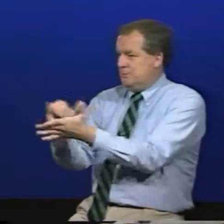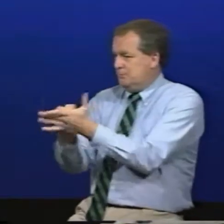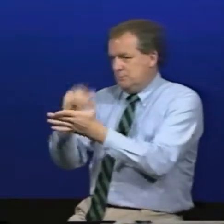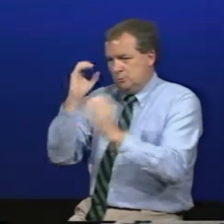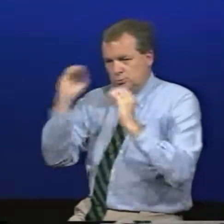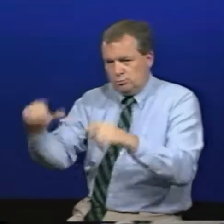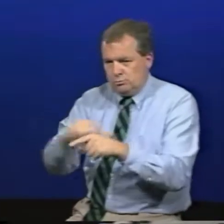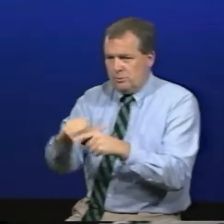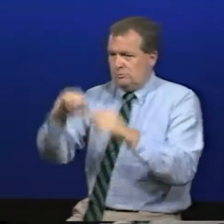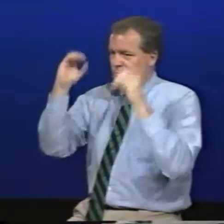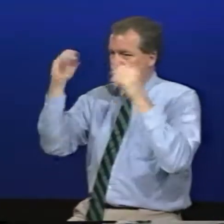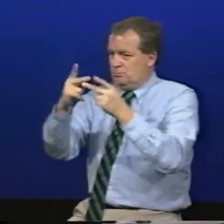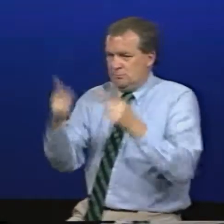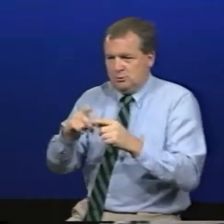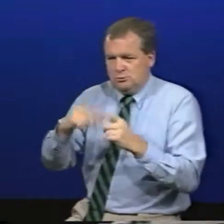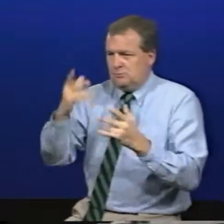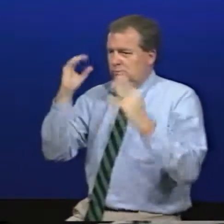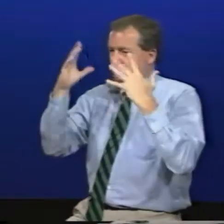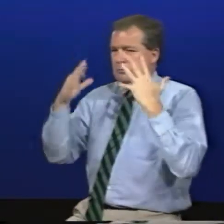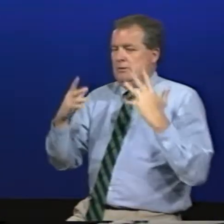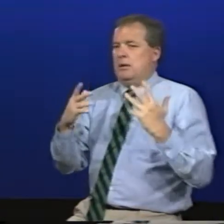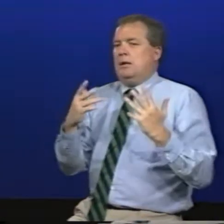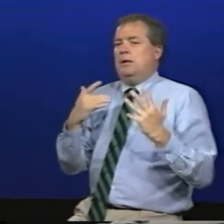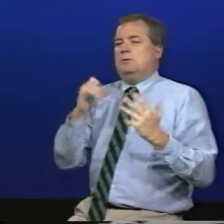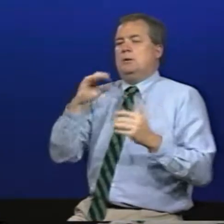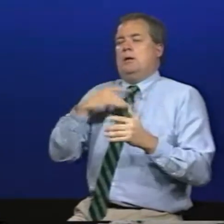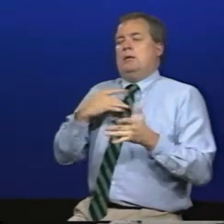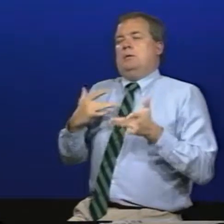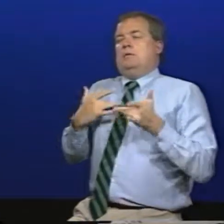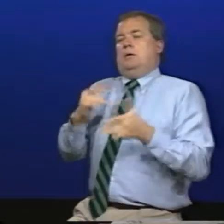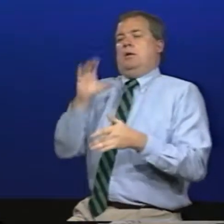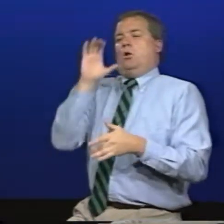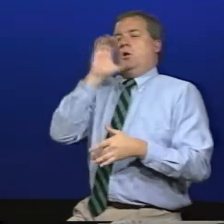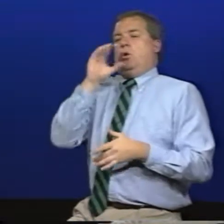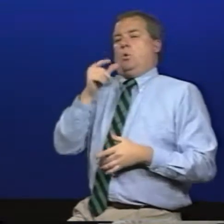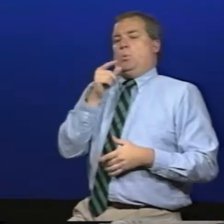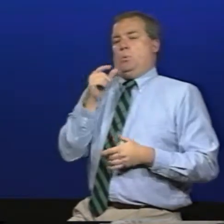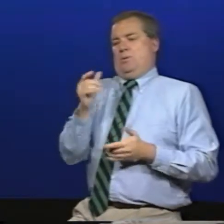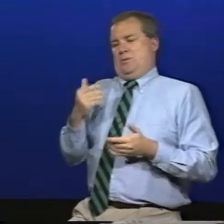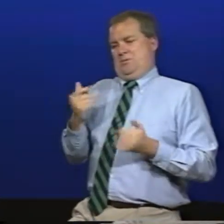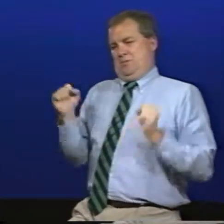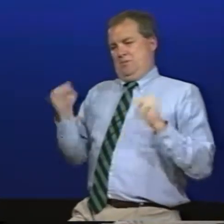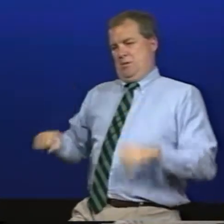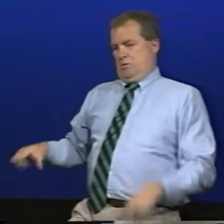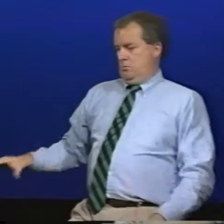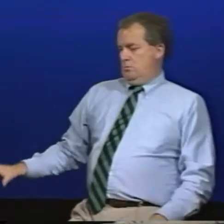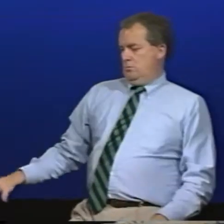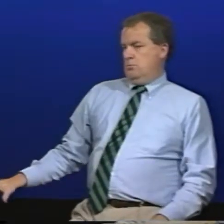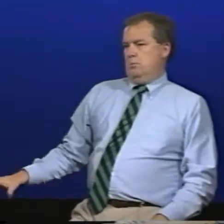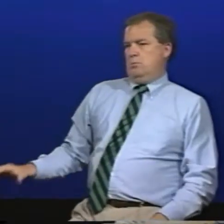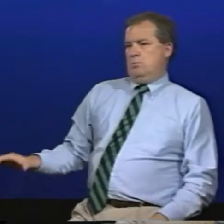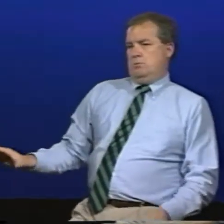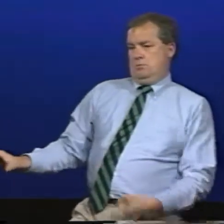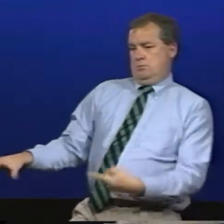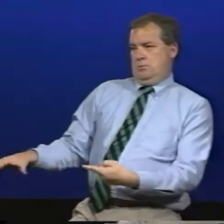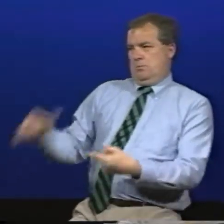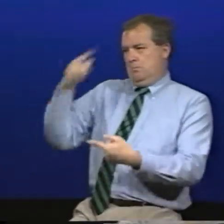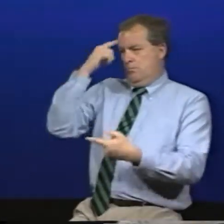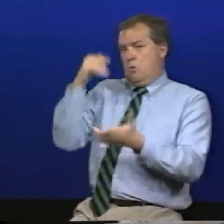now setting up a good offense is nearly impossible without a lot of practice and people who know their positions so basically what we look for